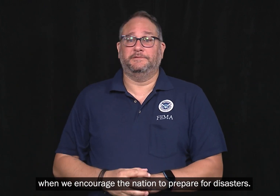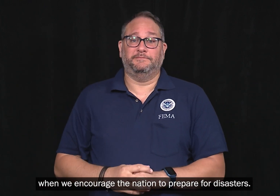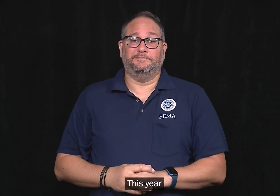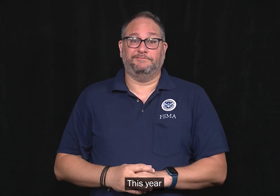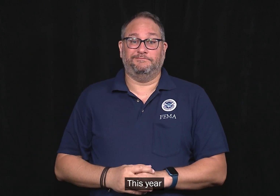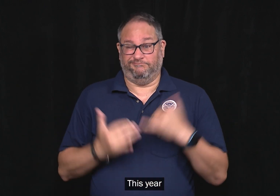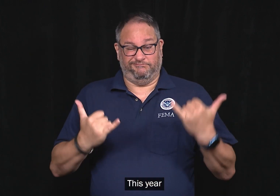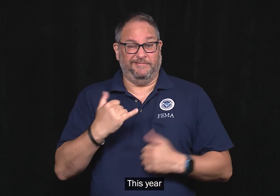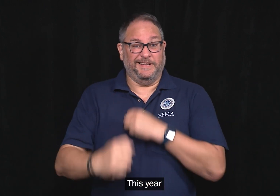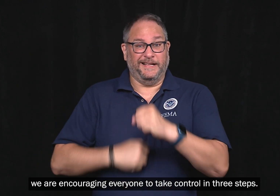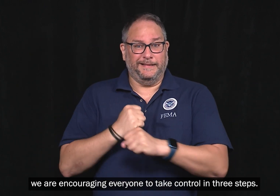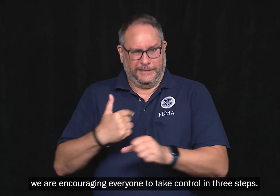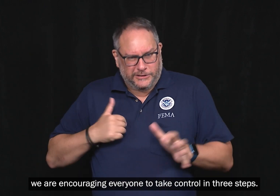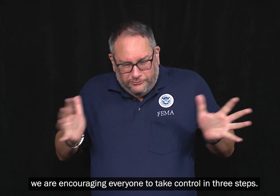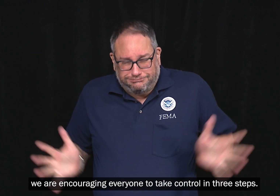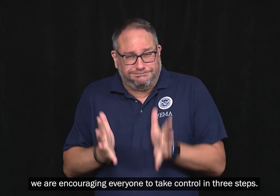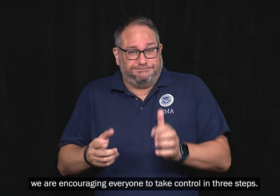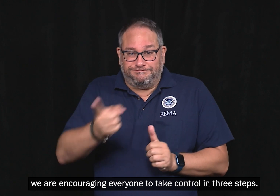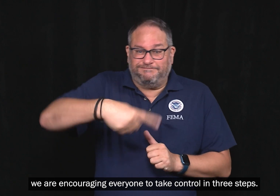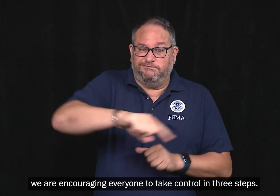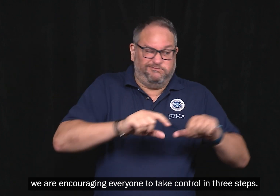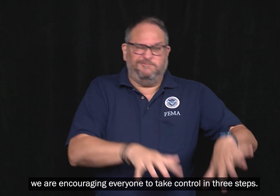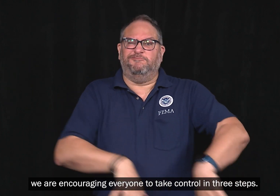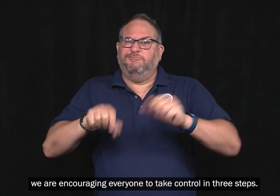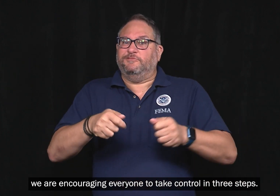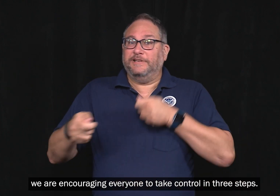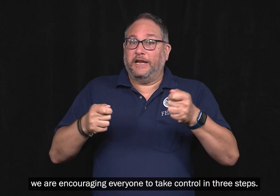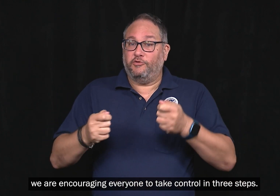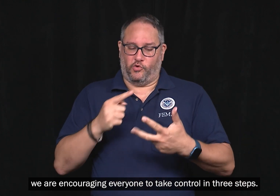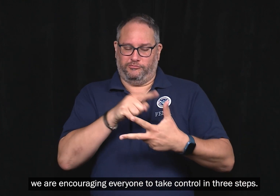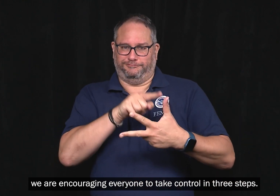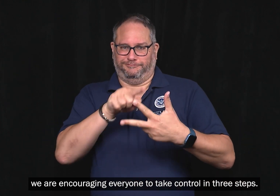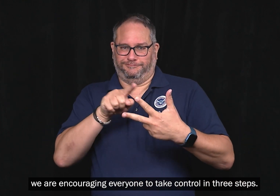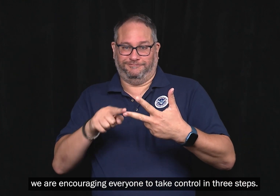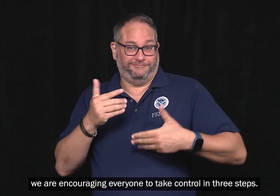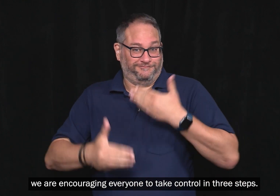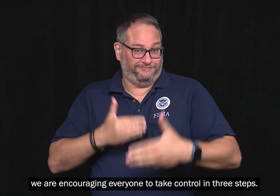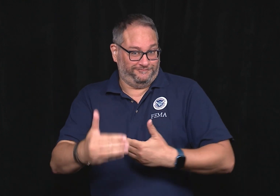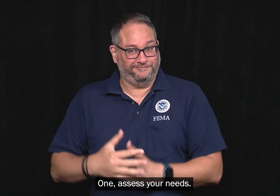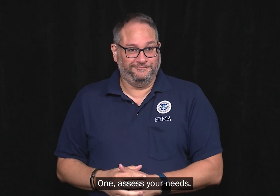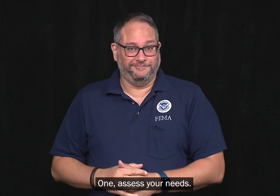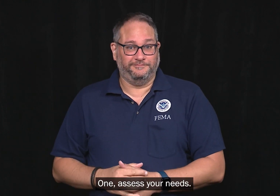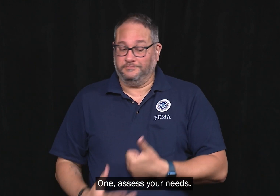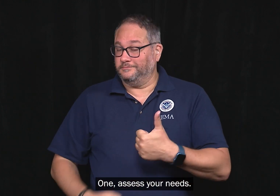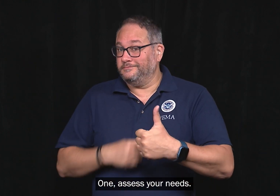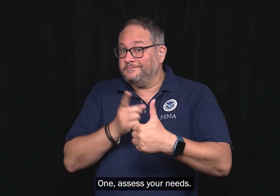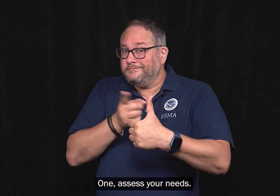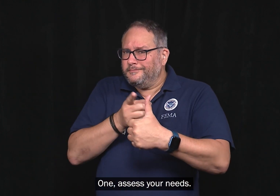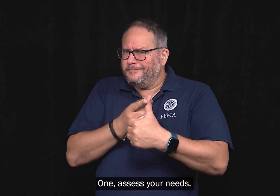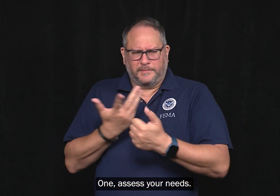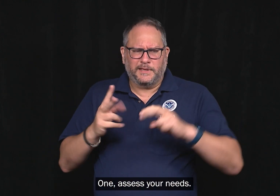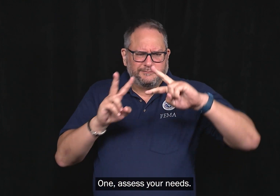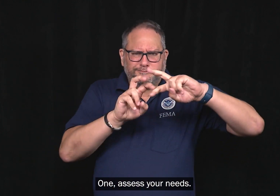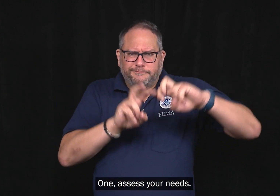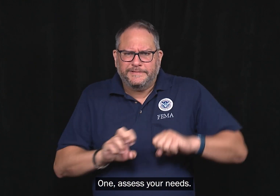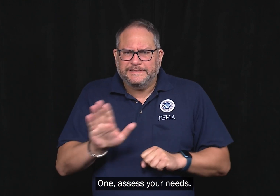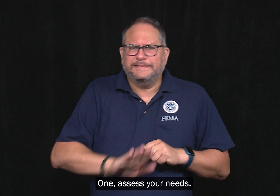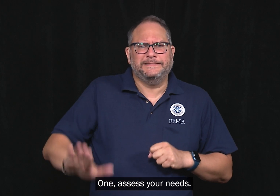This year, we are encouraging everyone to take control in three steps. One, assess your needs.